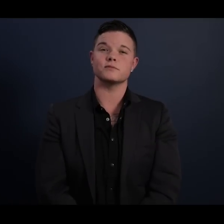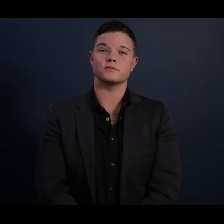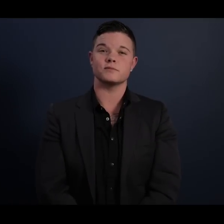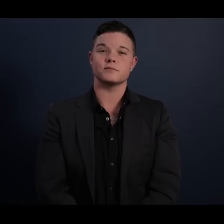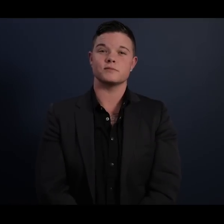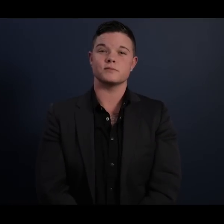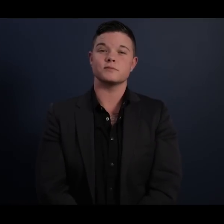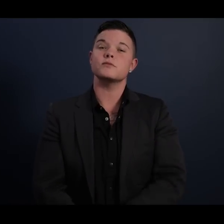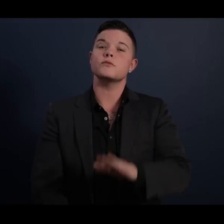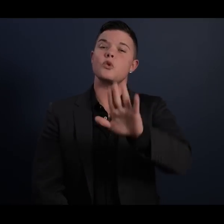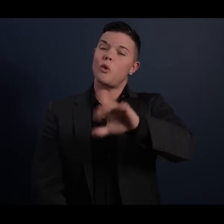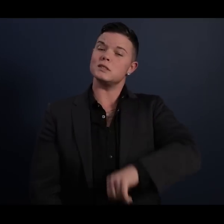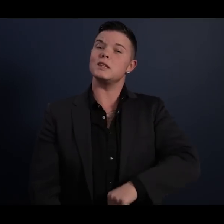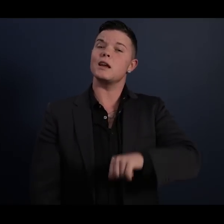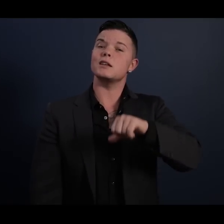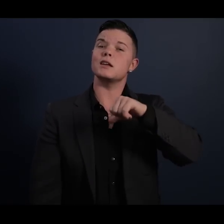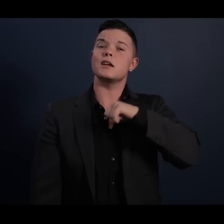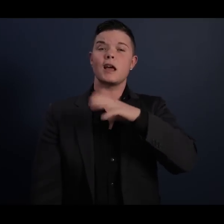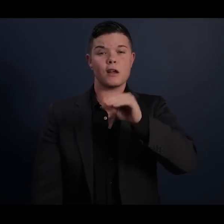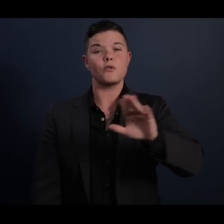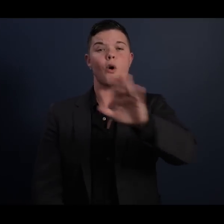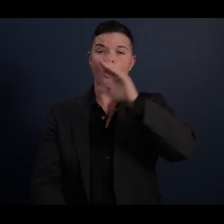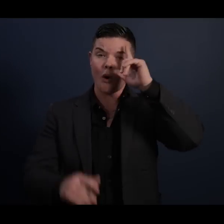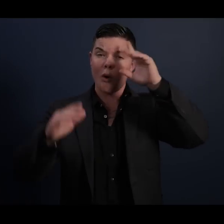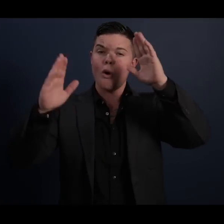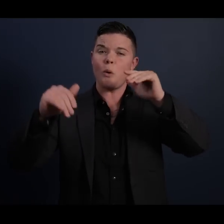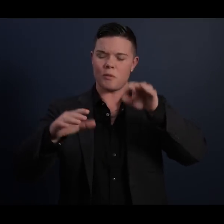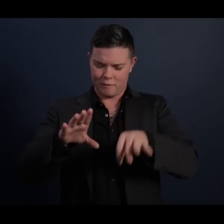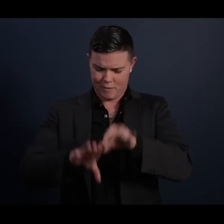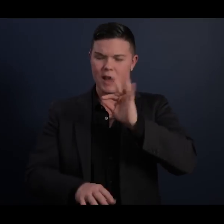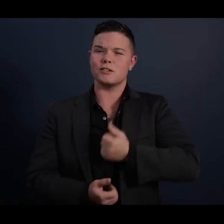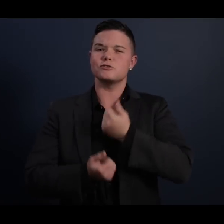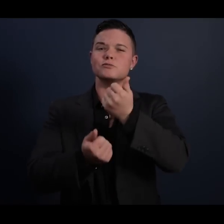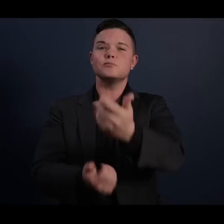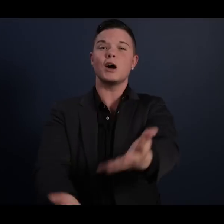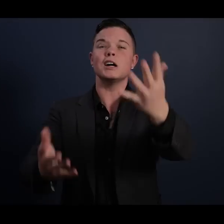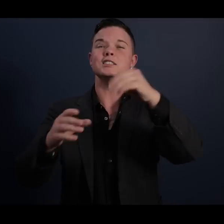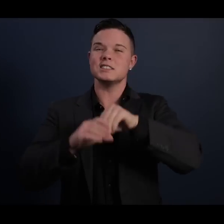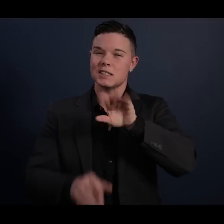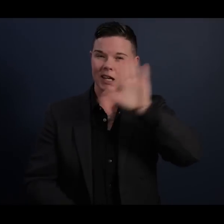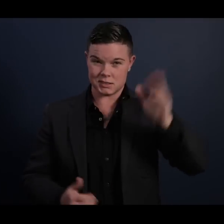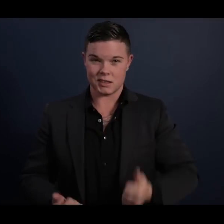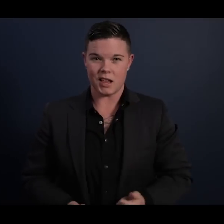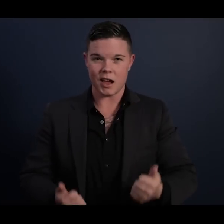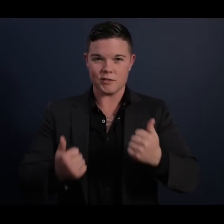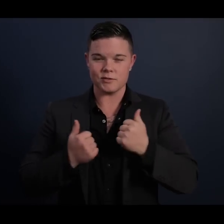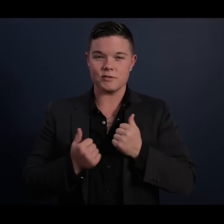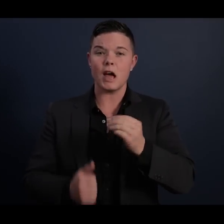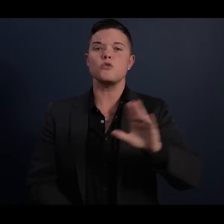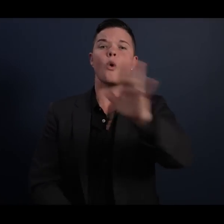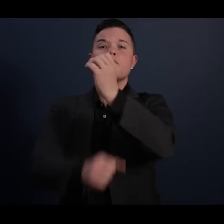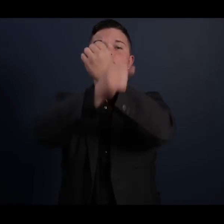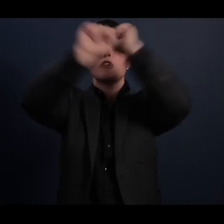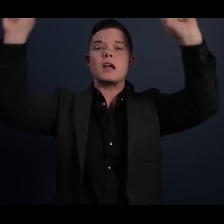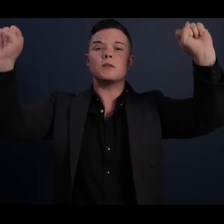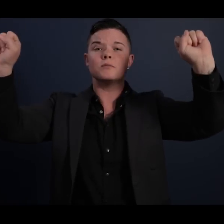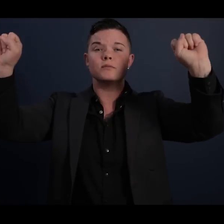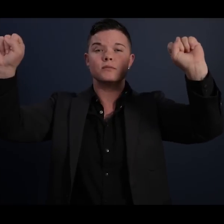Your dignity and your hope found expression in his life. And your freedom, your